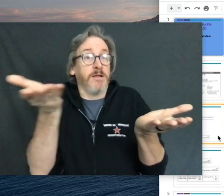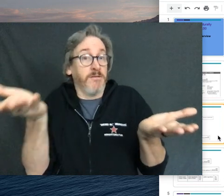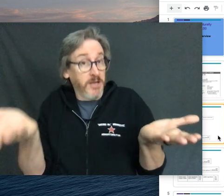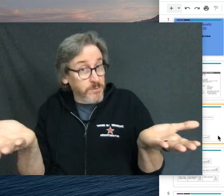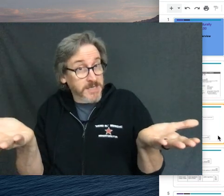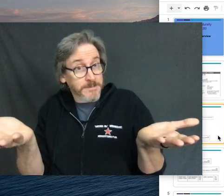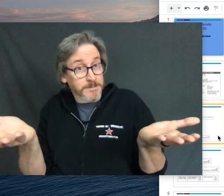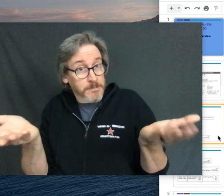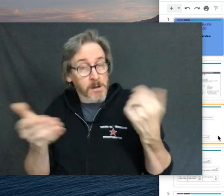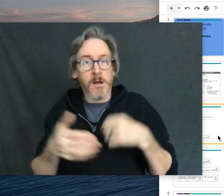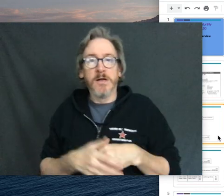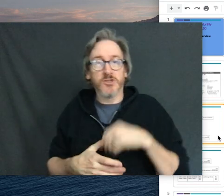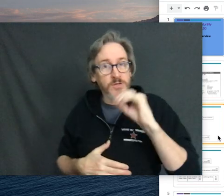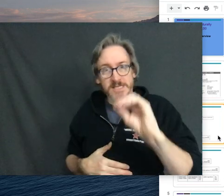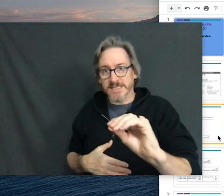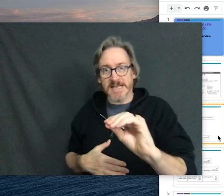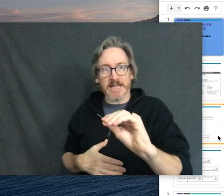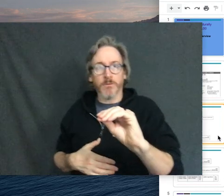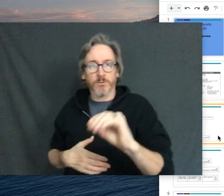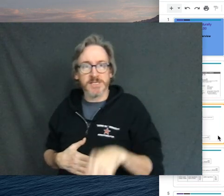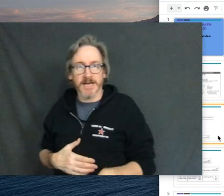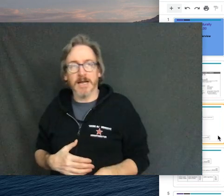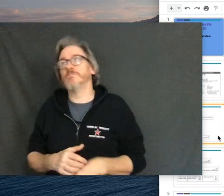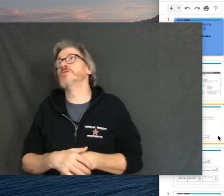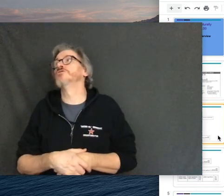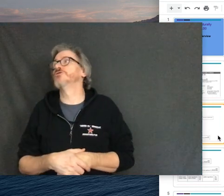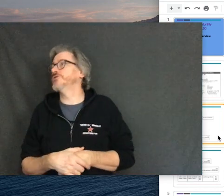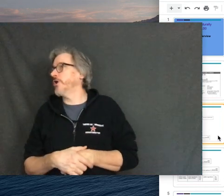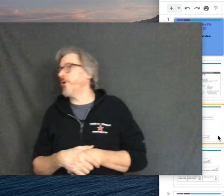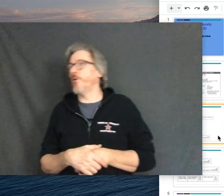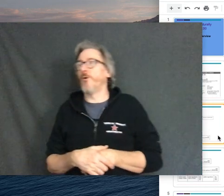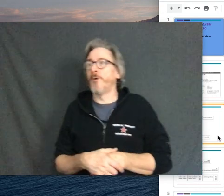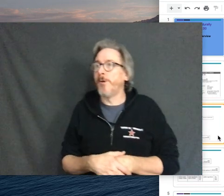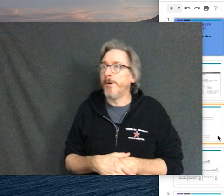show it, then use it. So this is exactly what we're setting up.